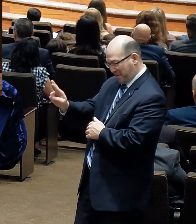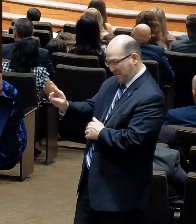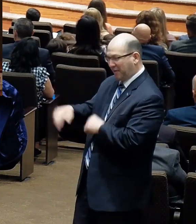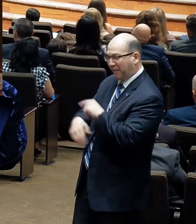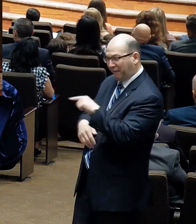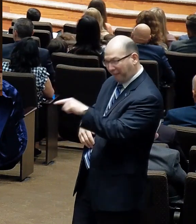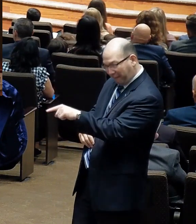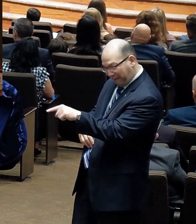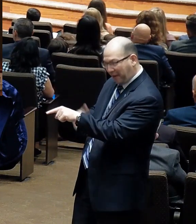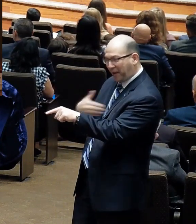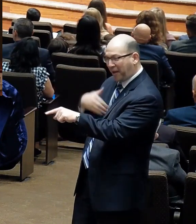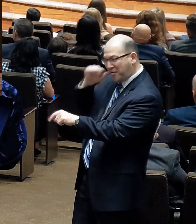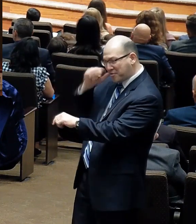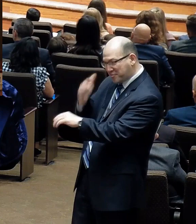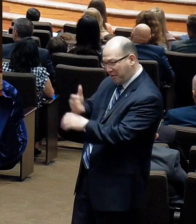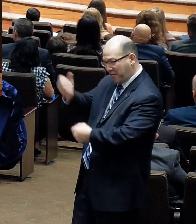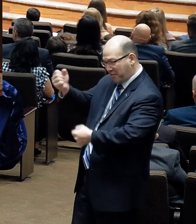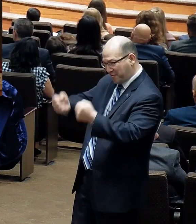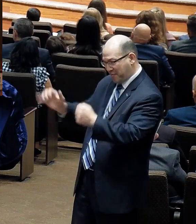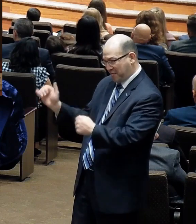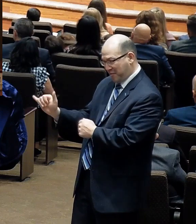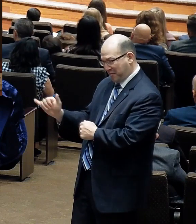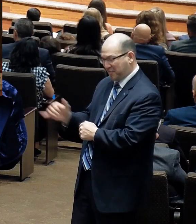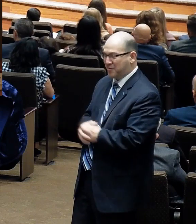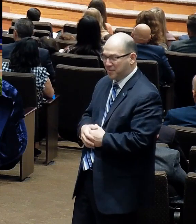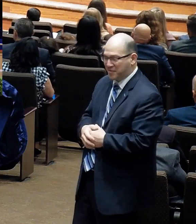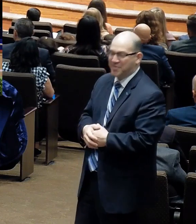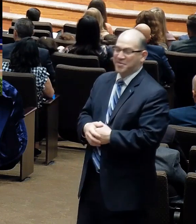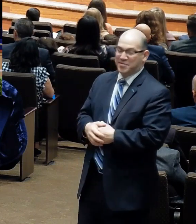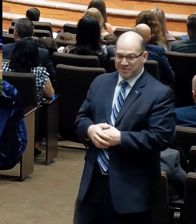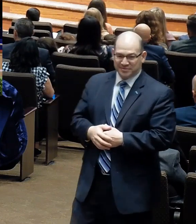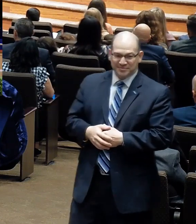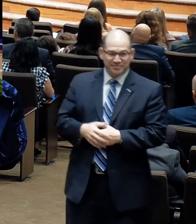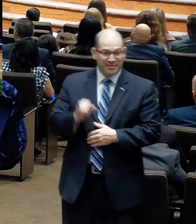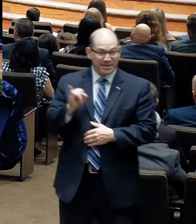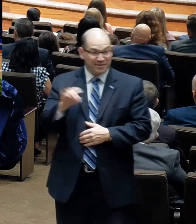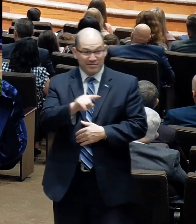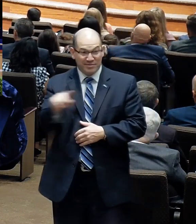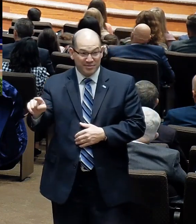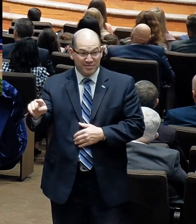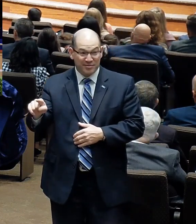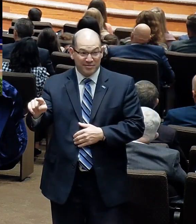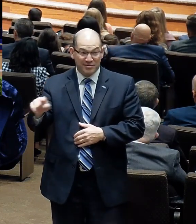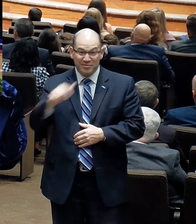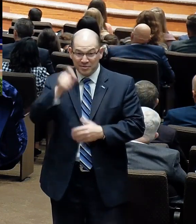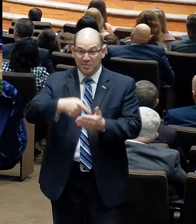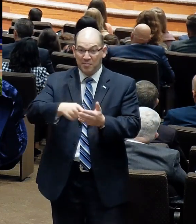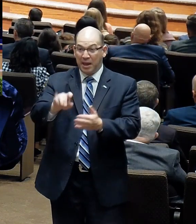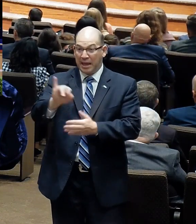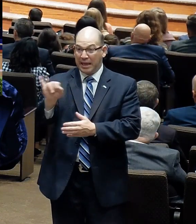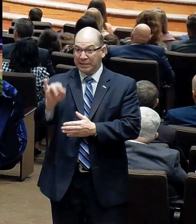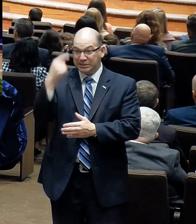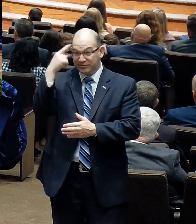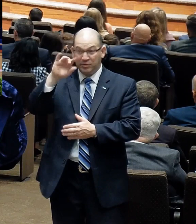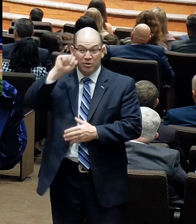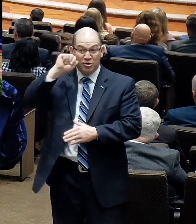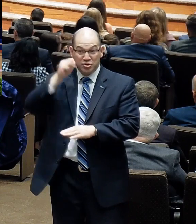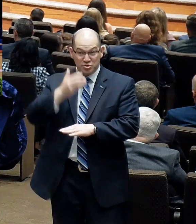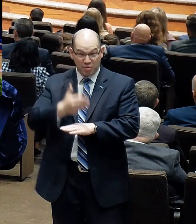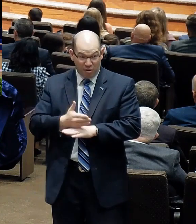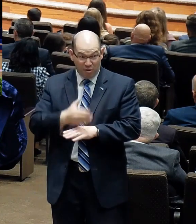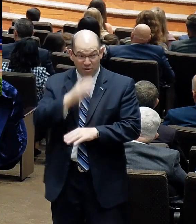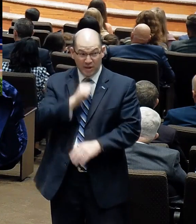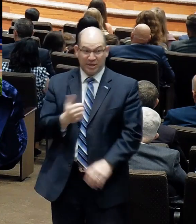losing it. It's going there. And you've never had to get the quote from the insurance company on car insurance for a 15 and a half year old girl.